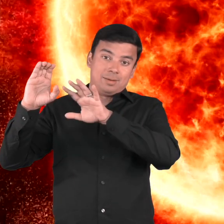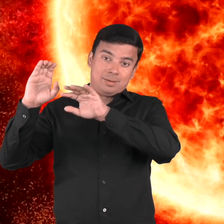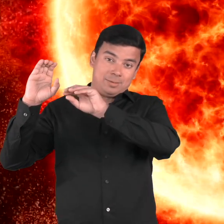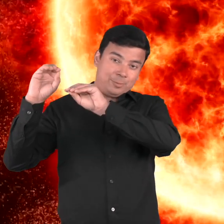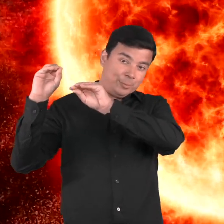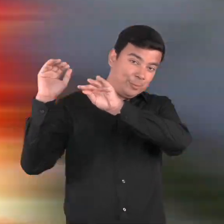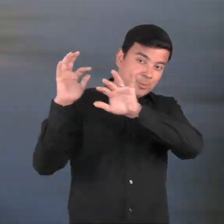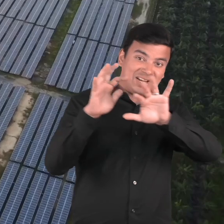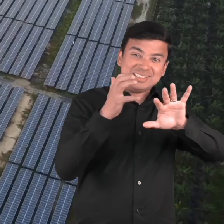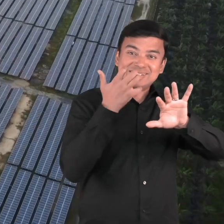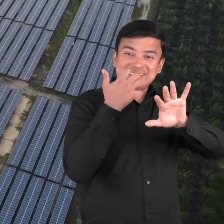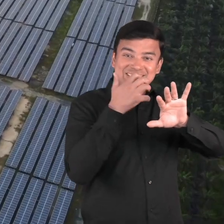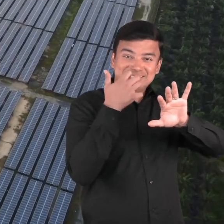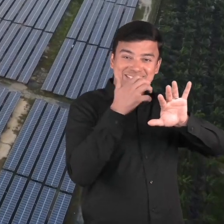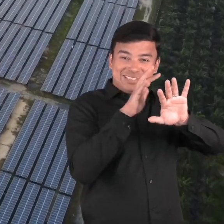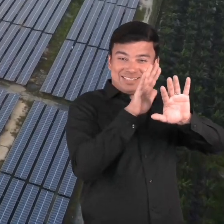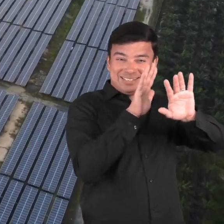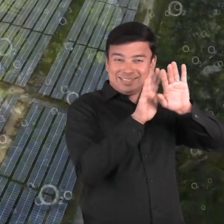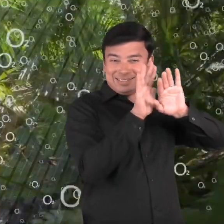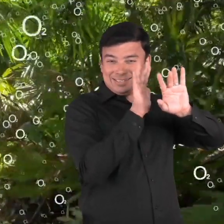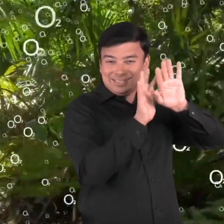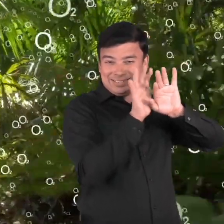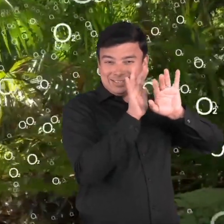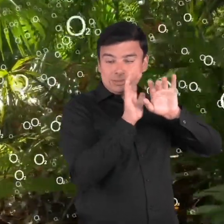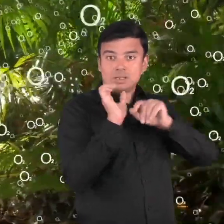and energy for plants and animals.